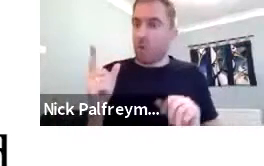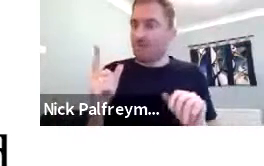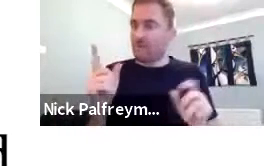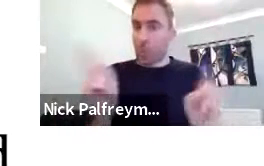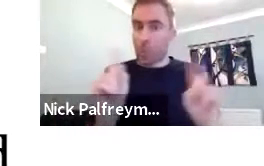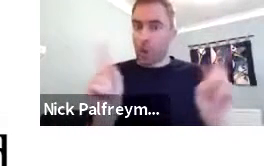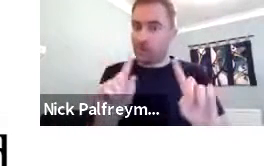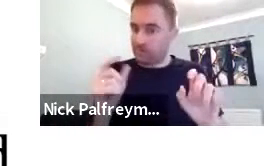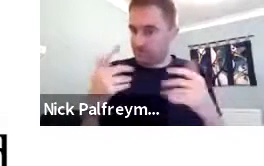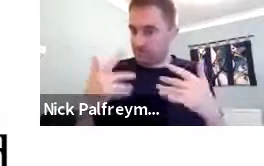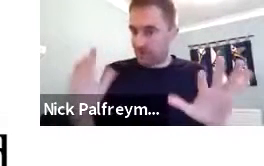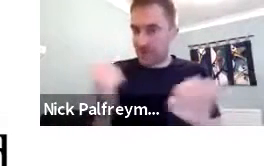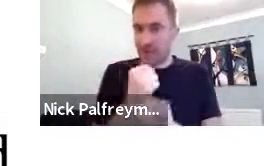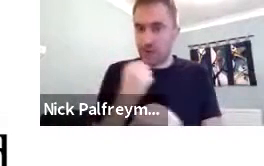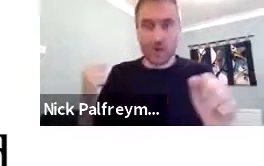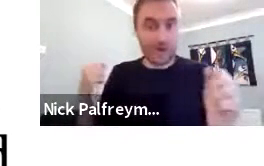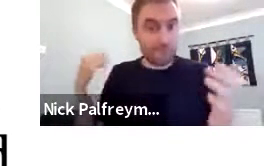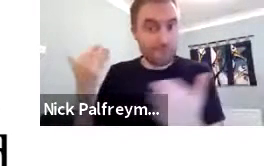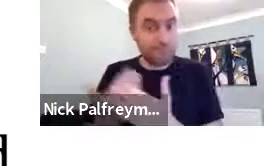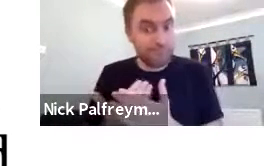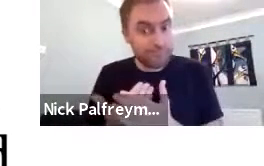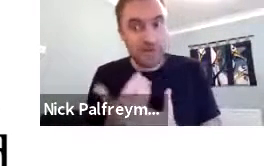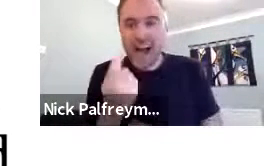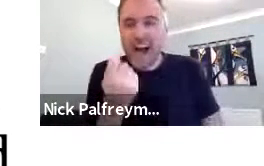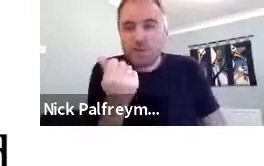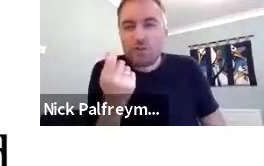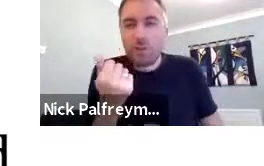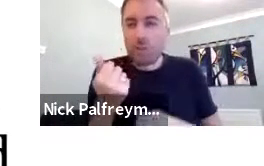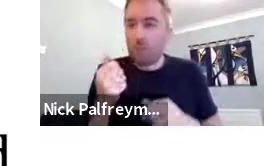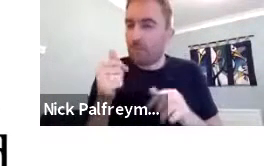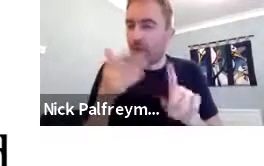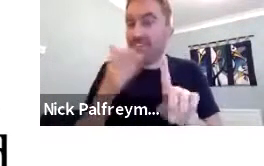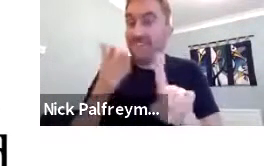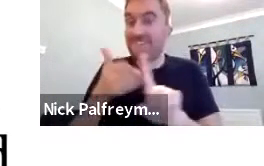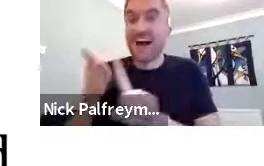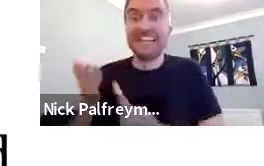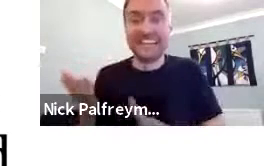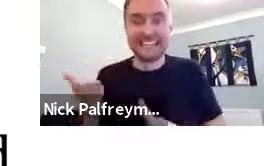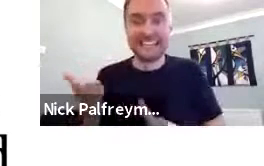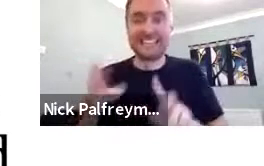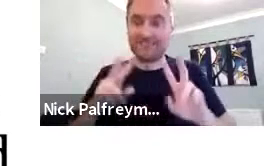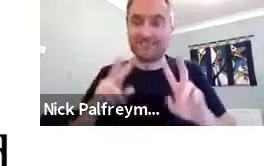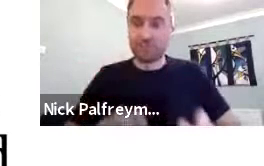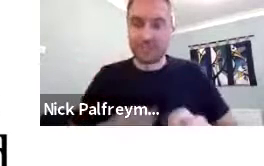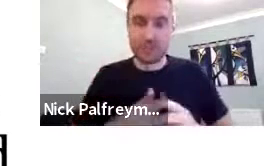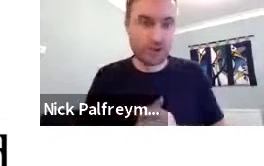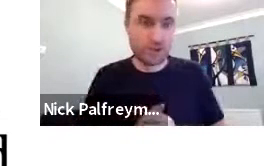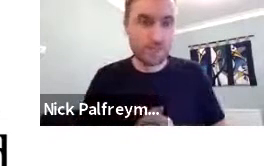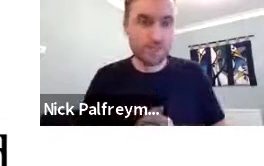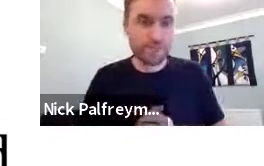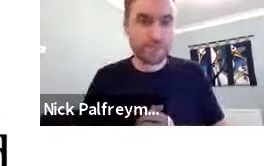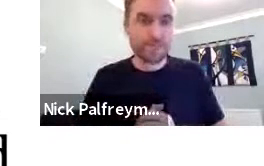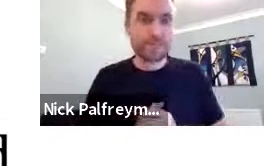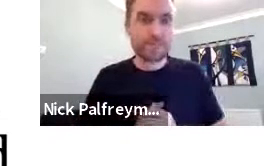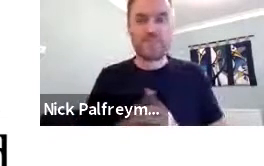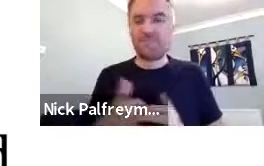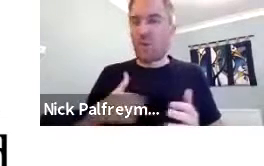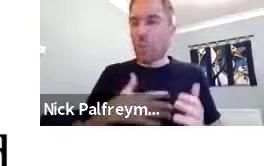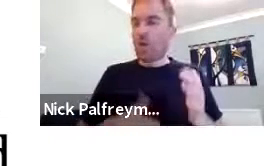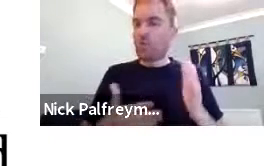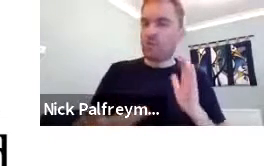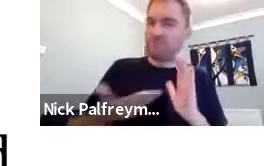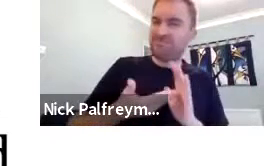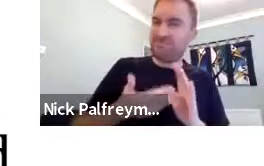it's given you some idea of what I've been doing over these years. And